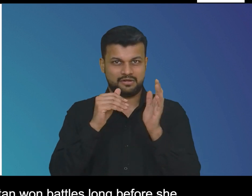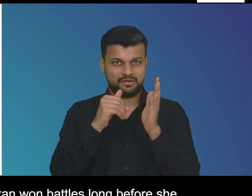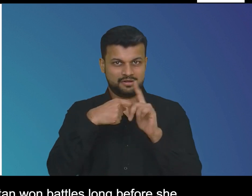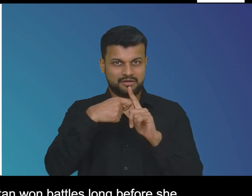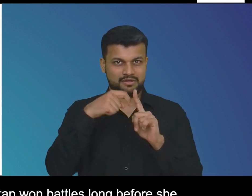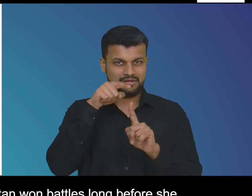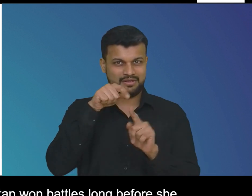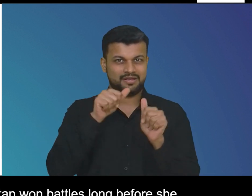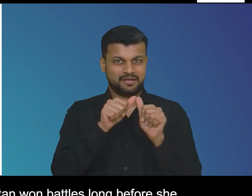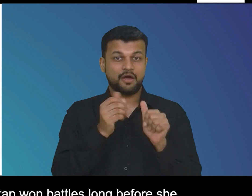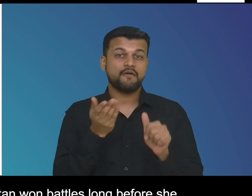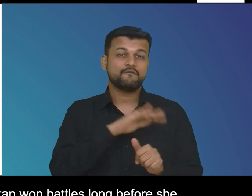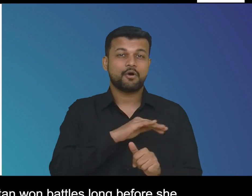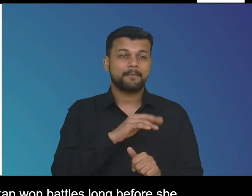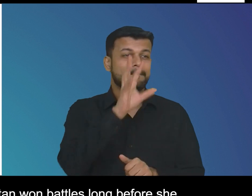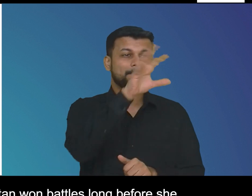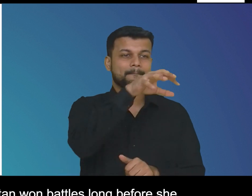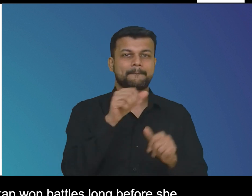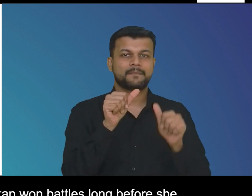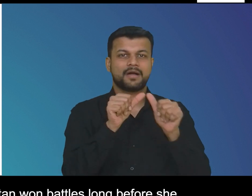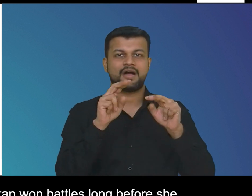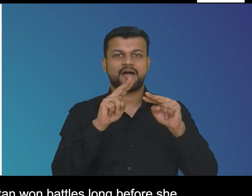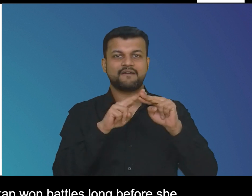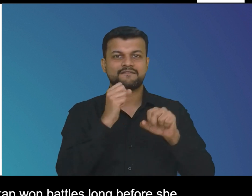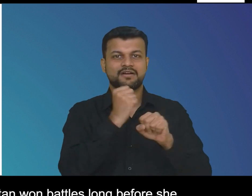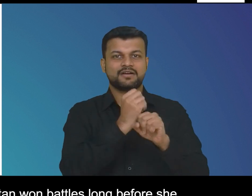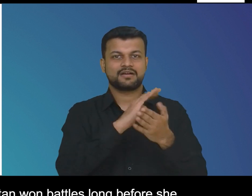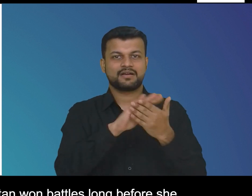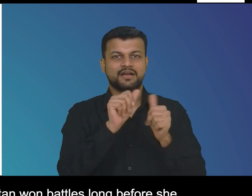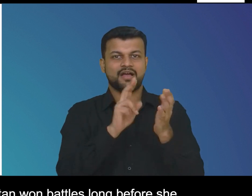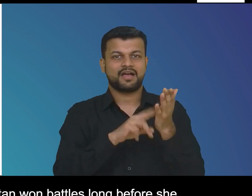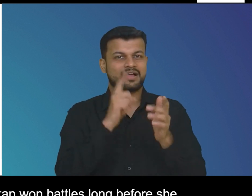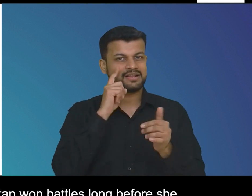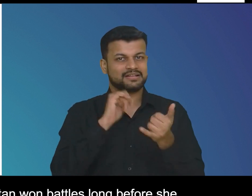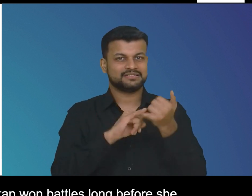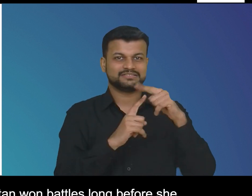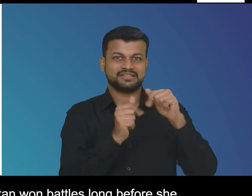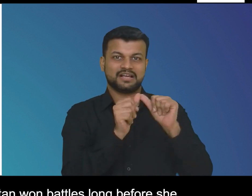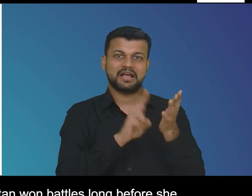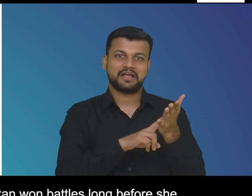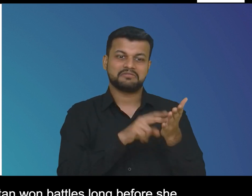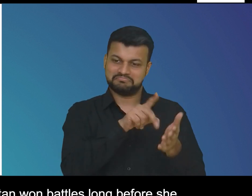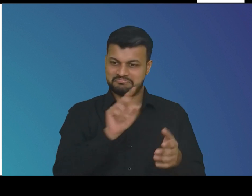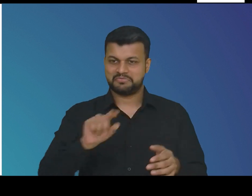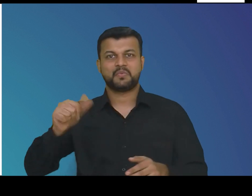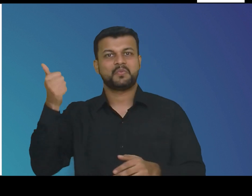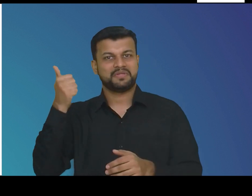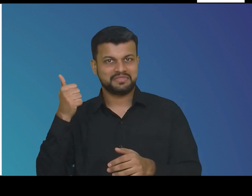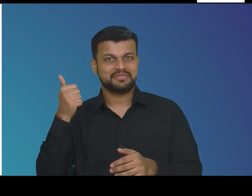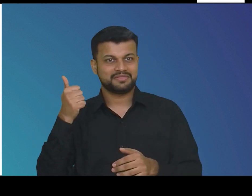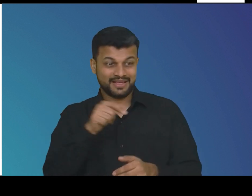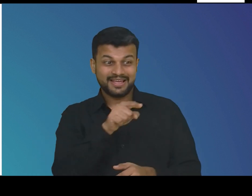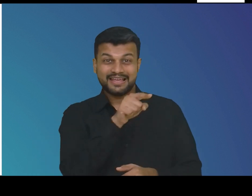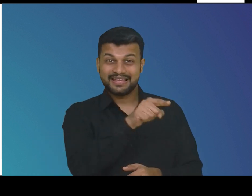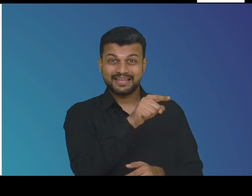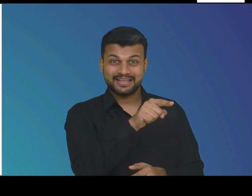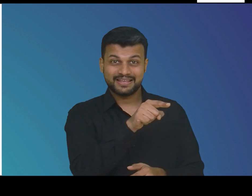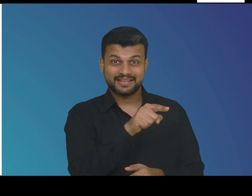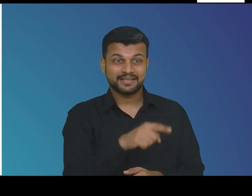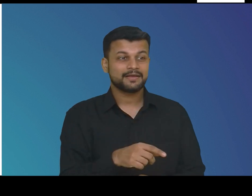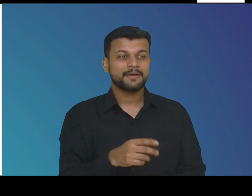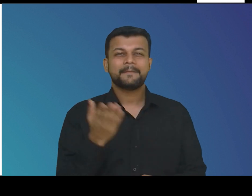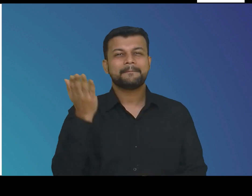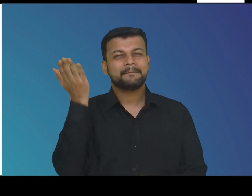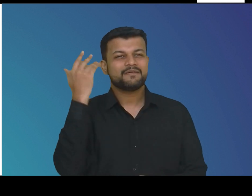khudadadi from afghanistan won battles long before she competed in sporting events born with an